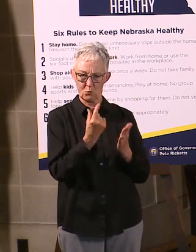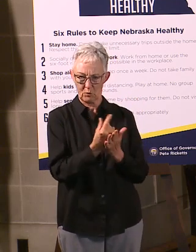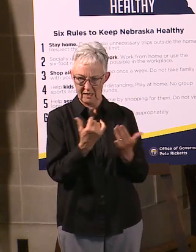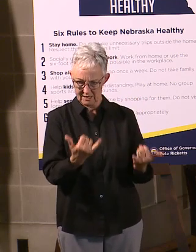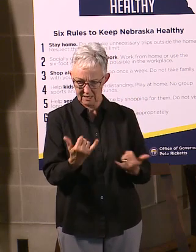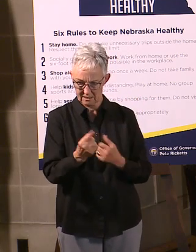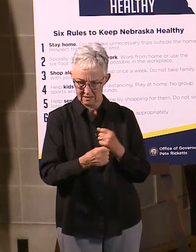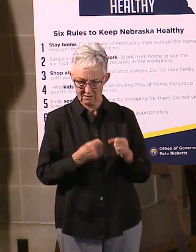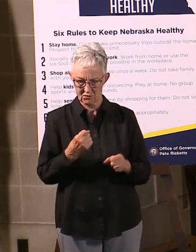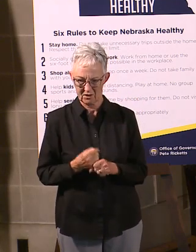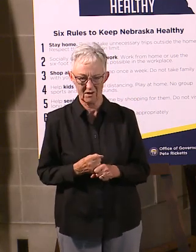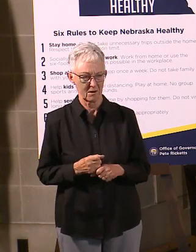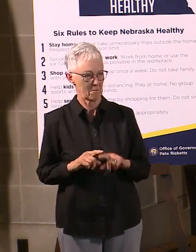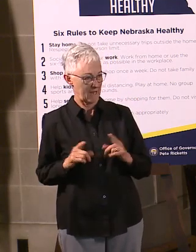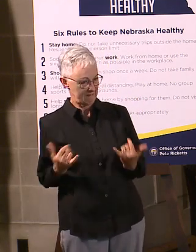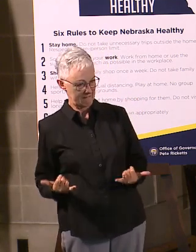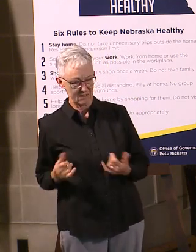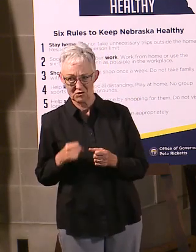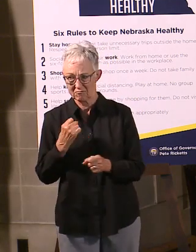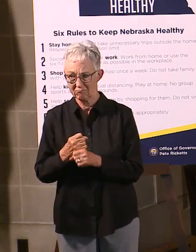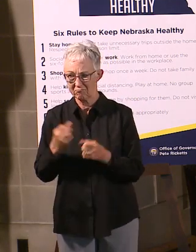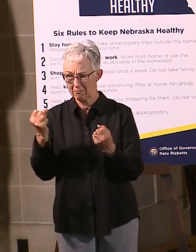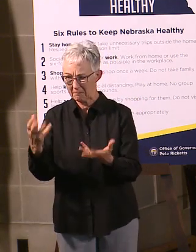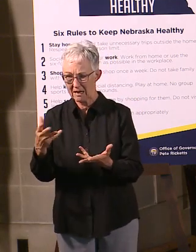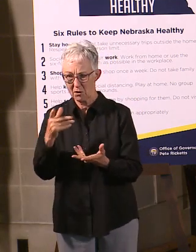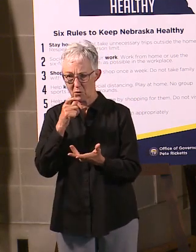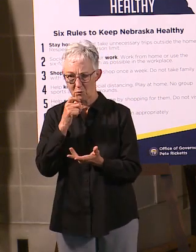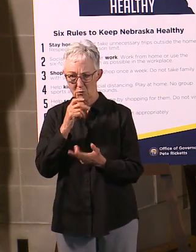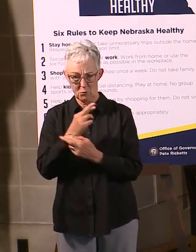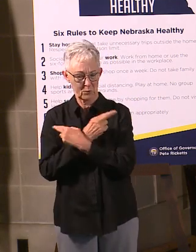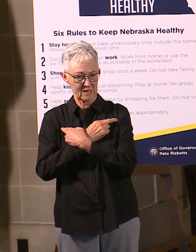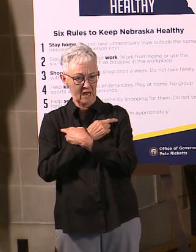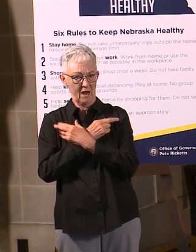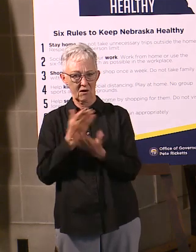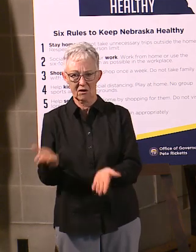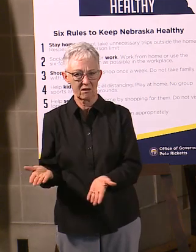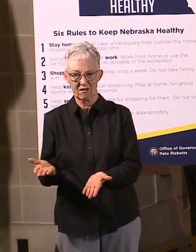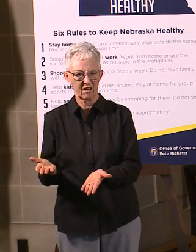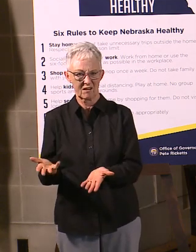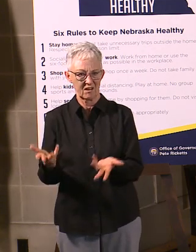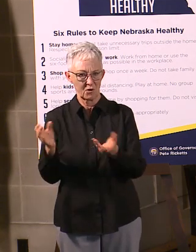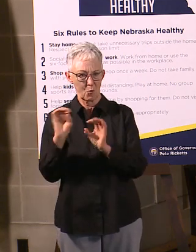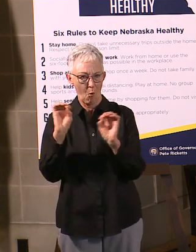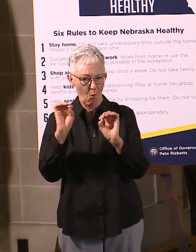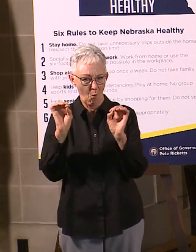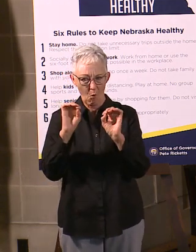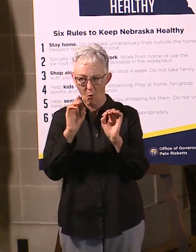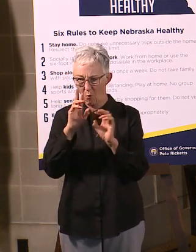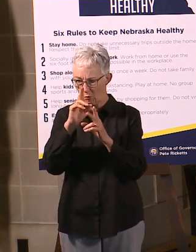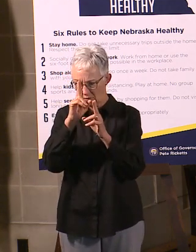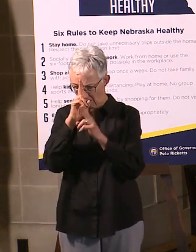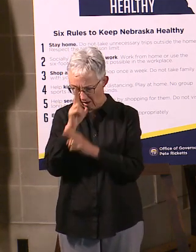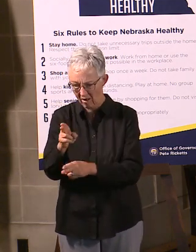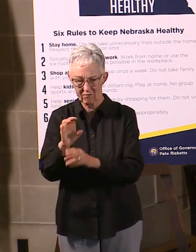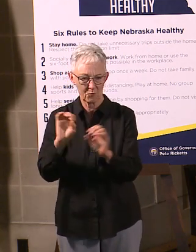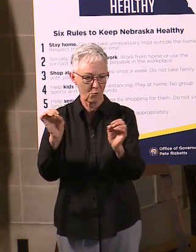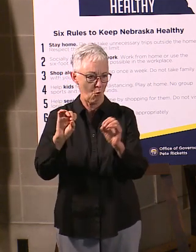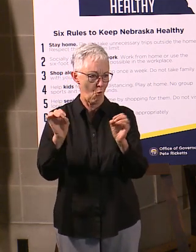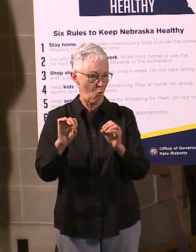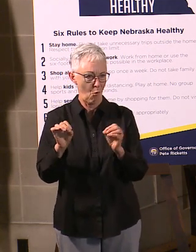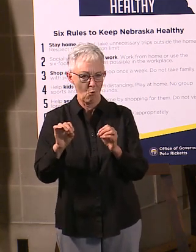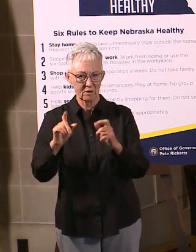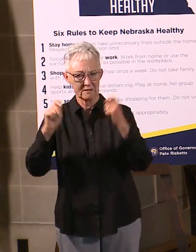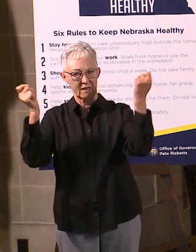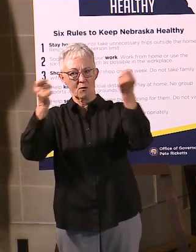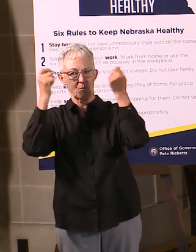probably a difficult time for them to be leaving the career that they've dedicated much of their lives to. And I just want to thank all of them as well in this Teacher